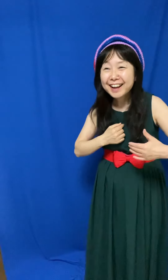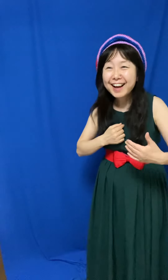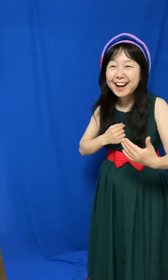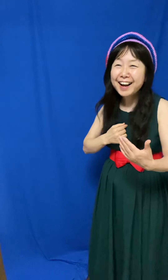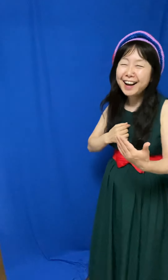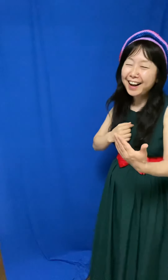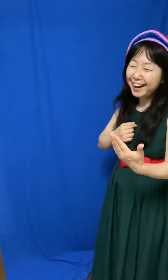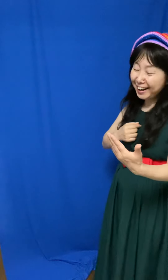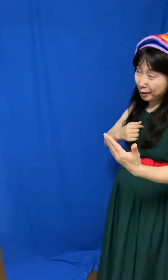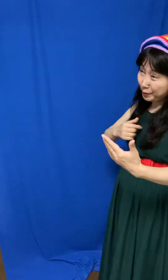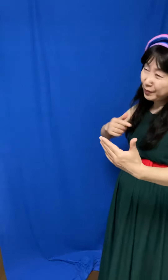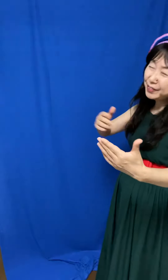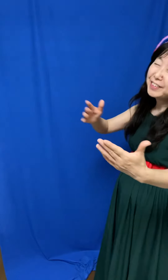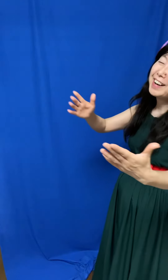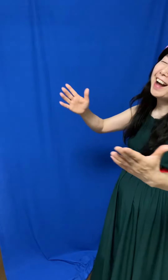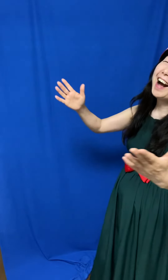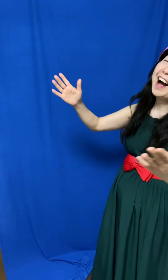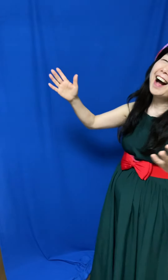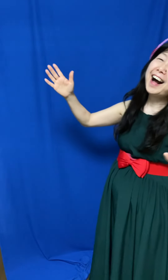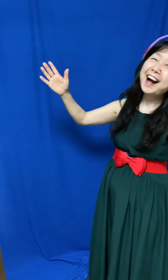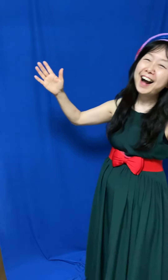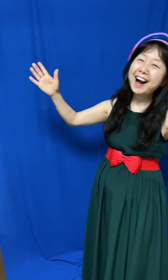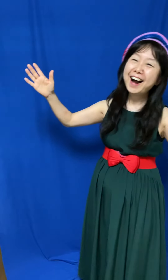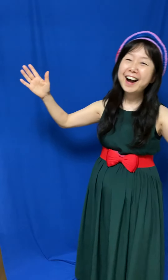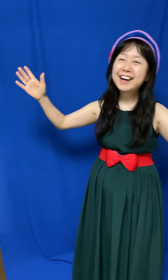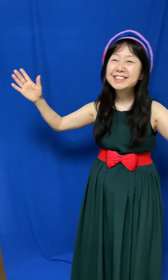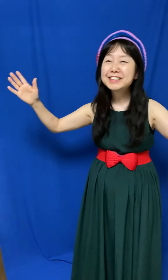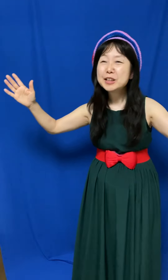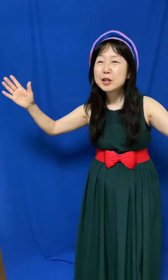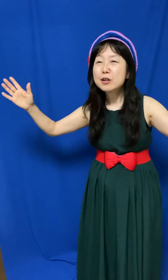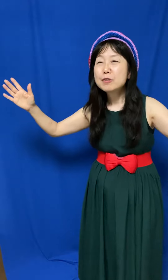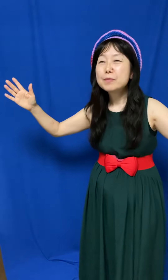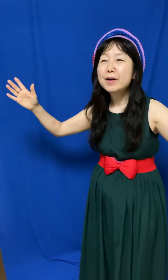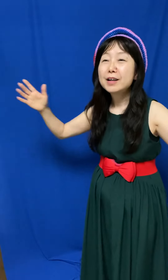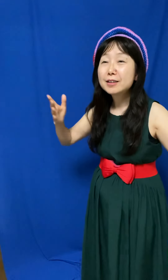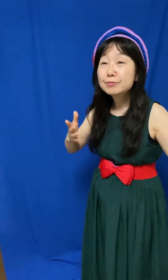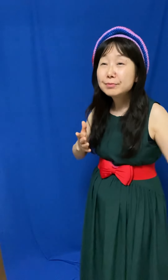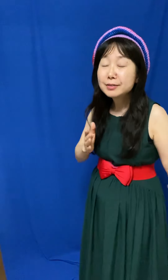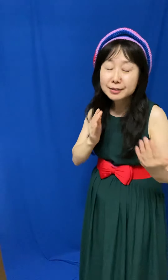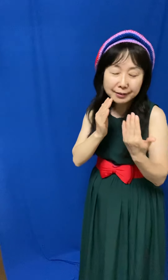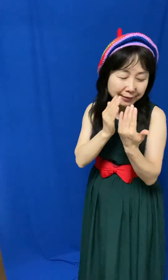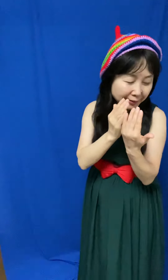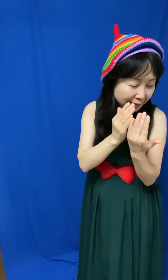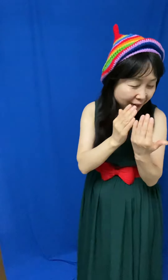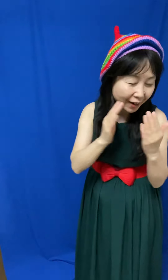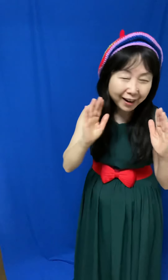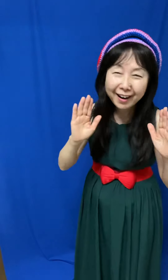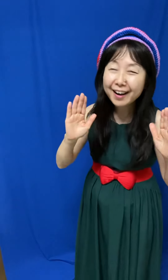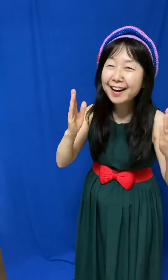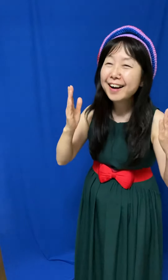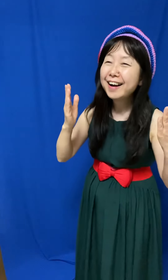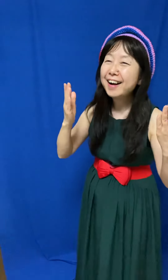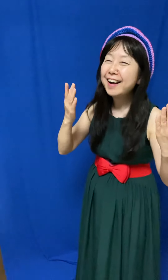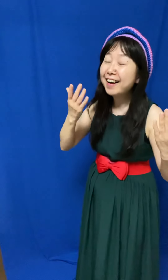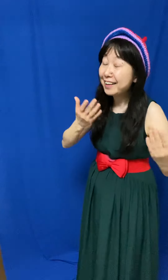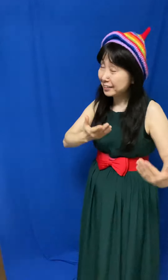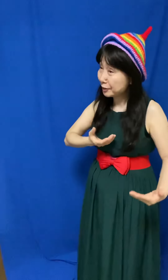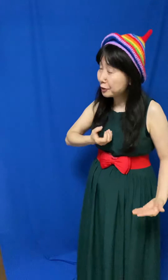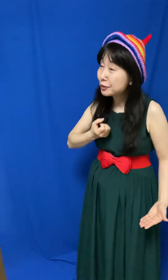open arms Nothing to hide Believe